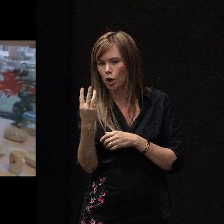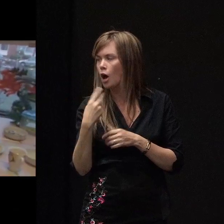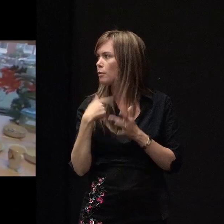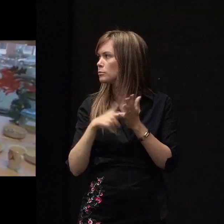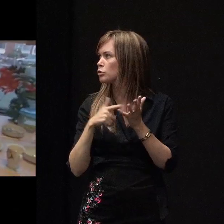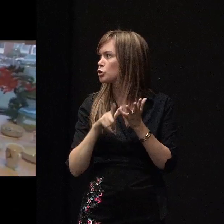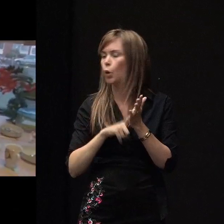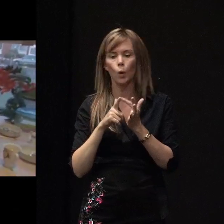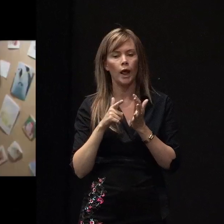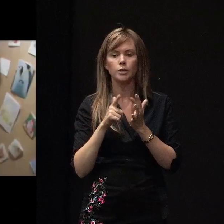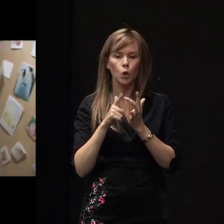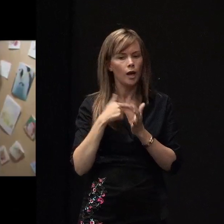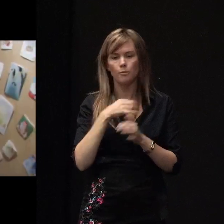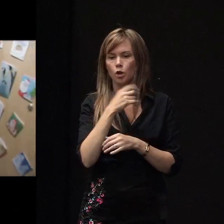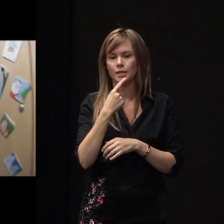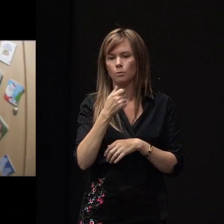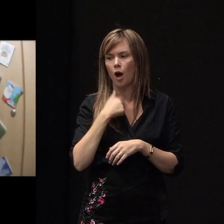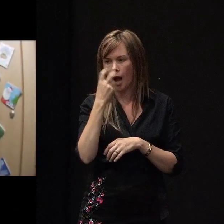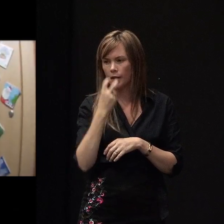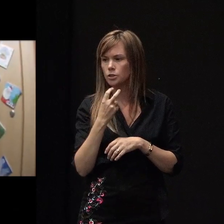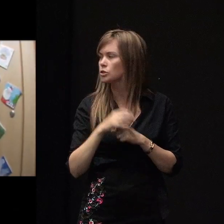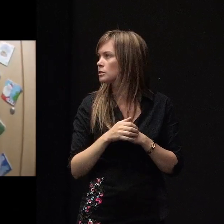Julie, and I'm not going to say my age. Turn it up, please, love.